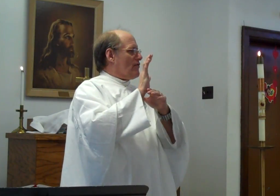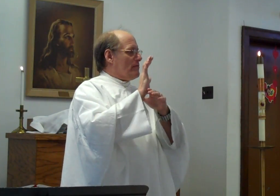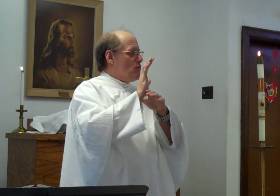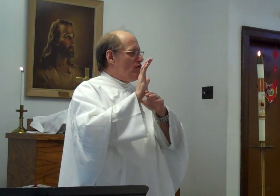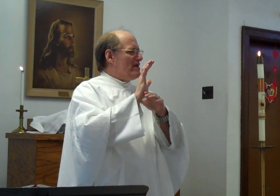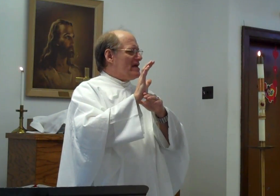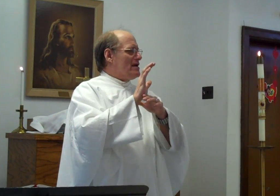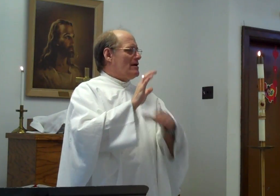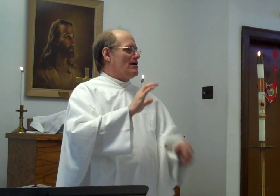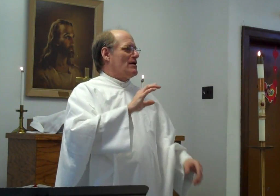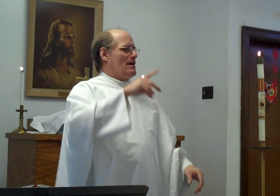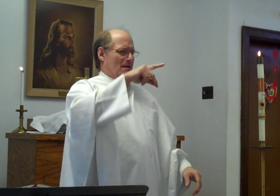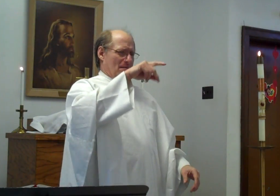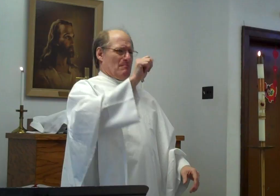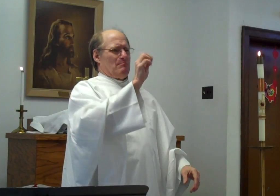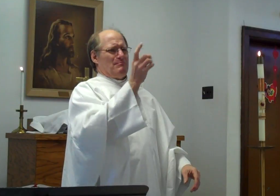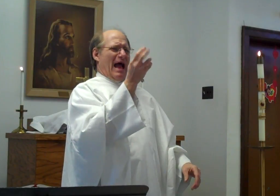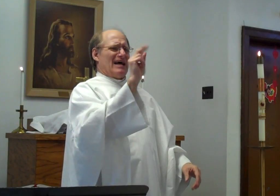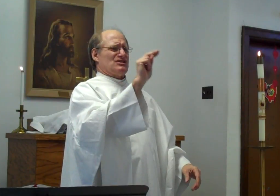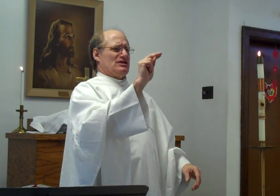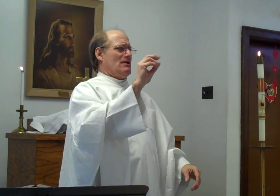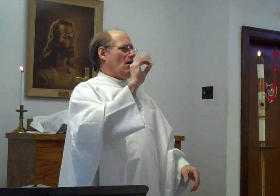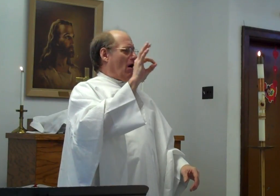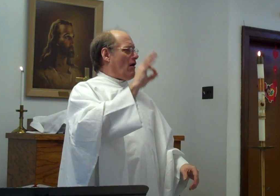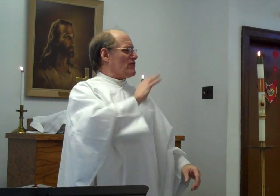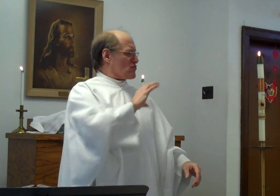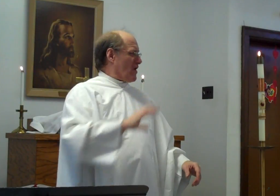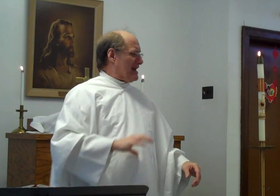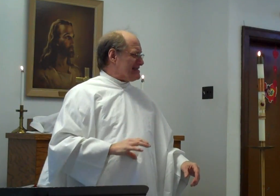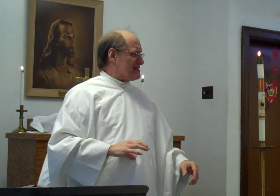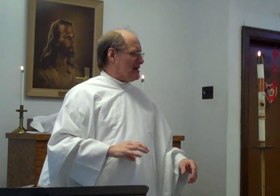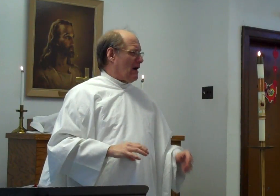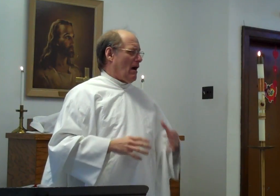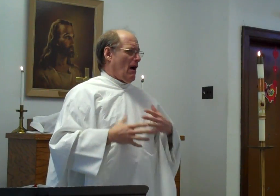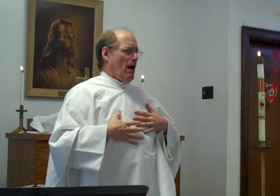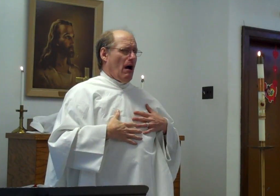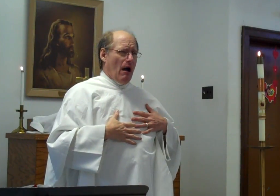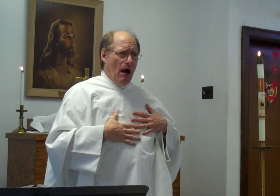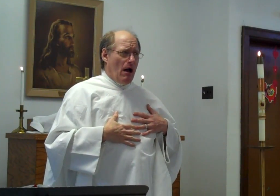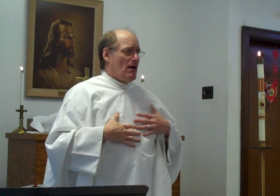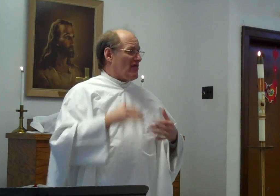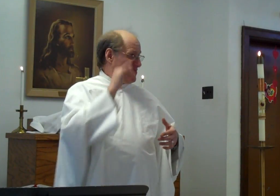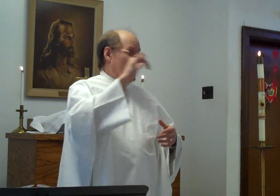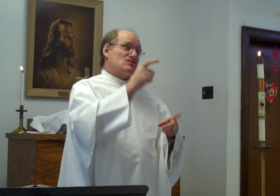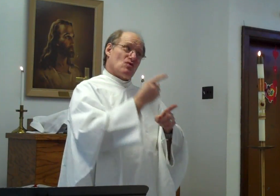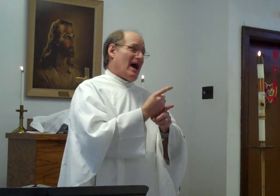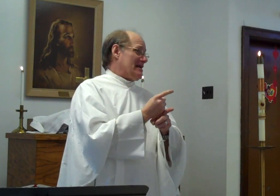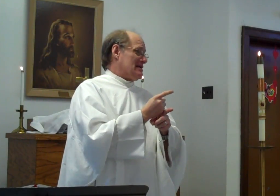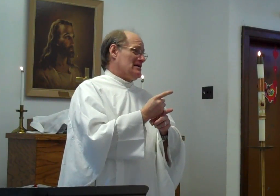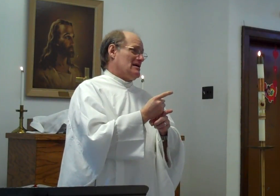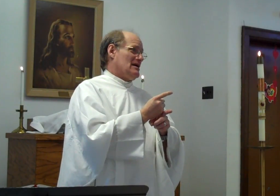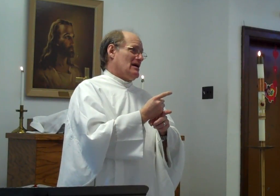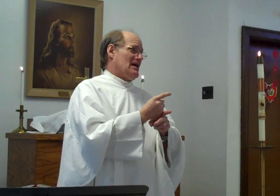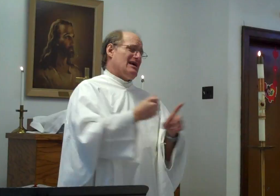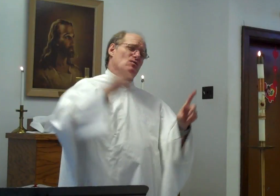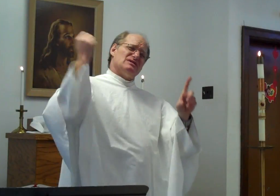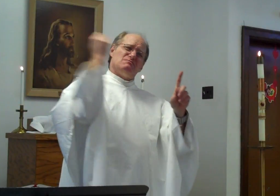The movie. Passion. Of the Christ. That's right. He was.